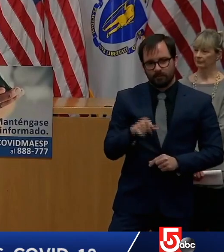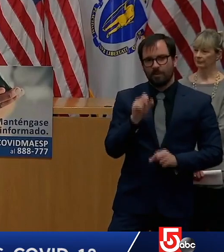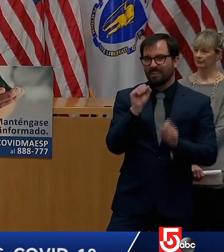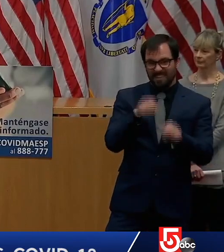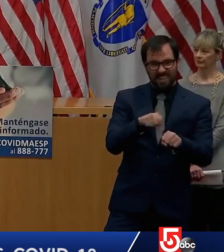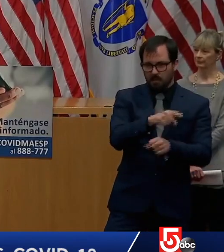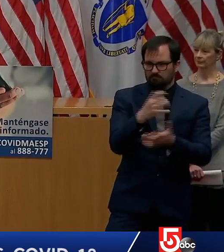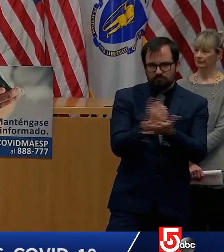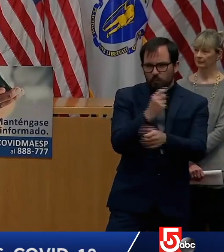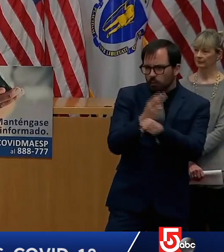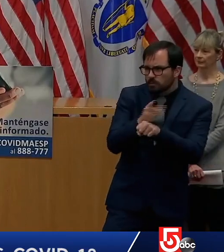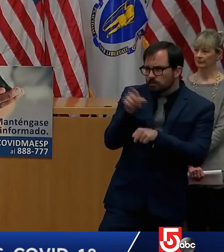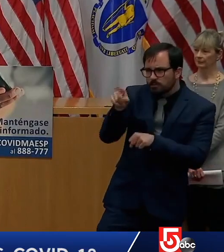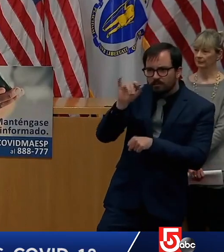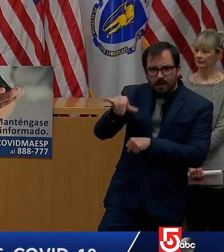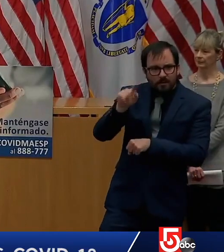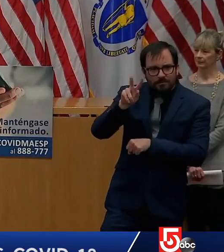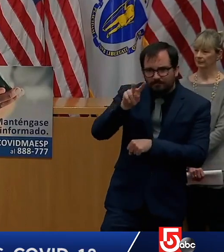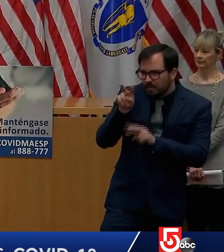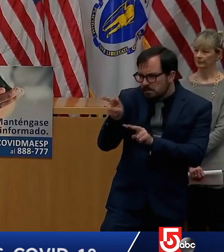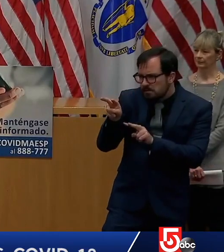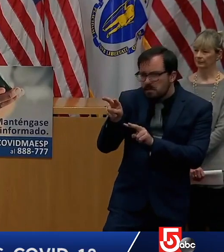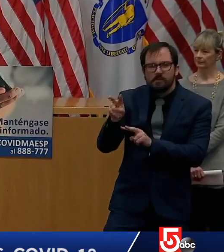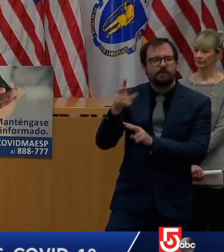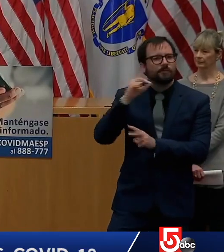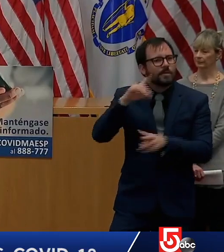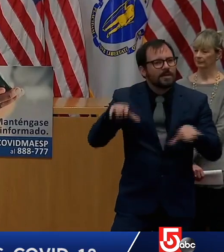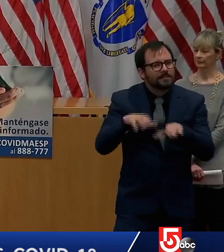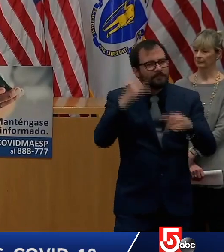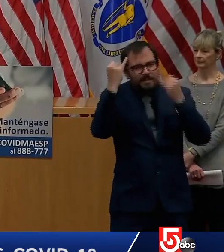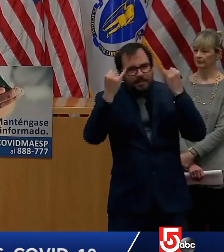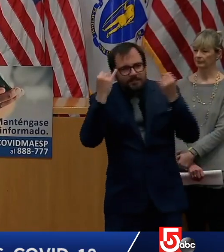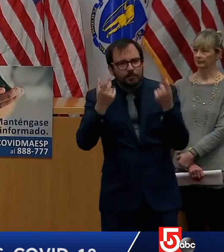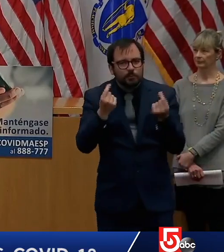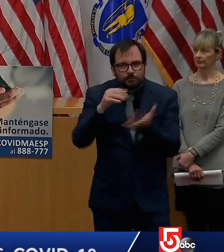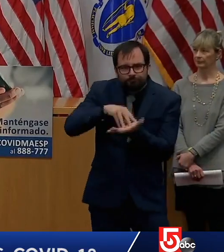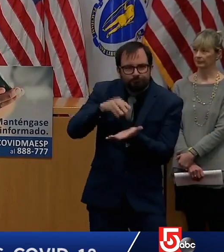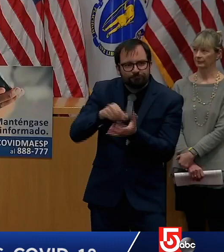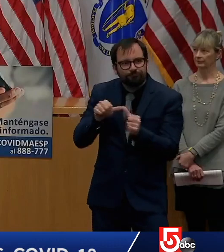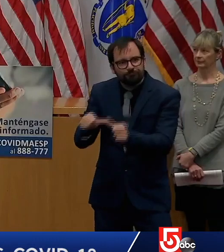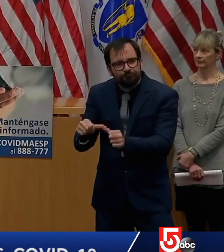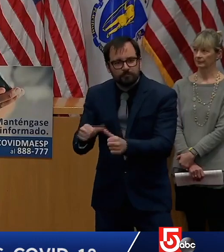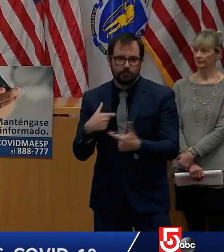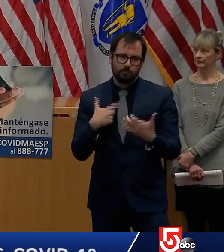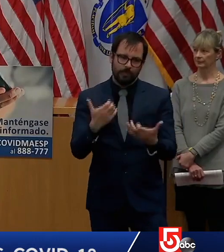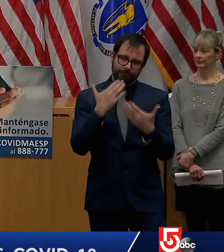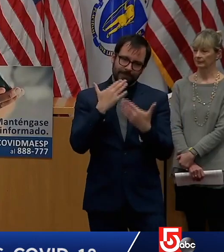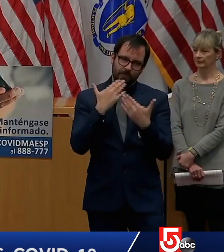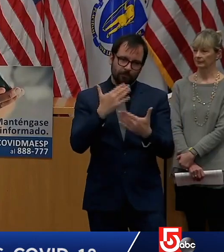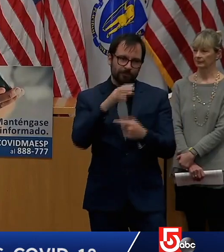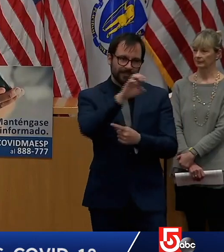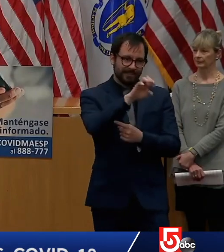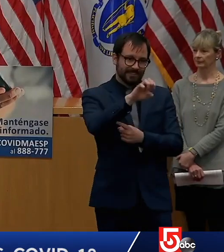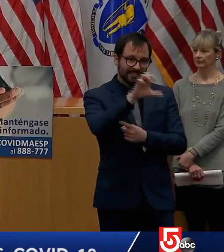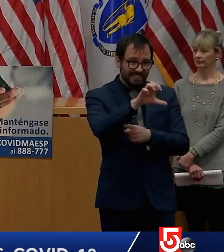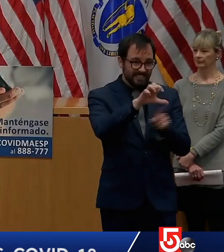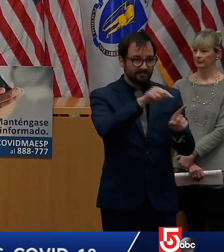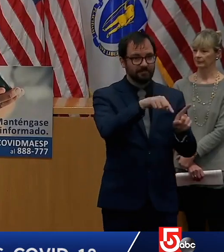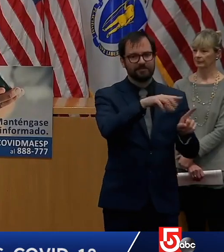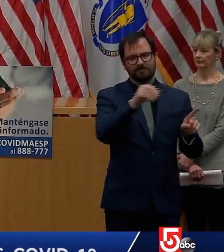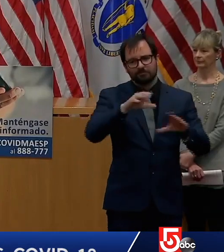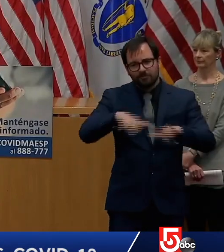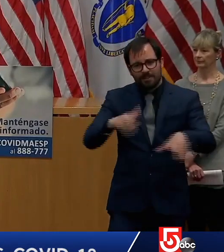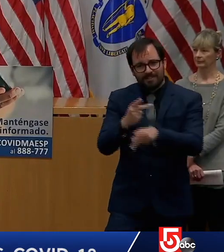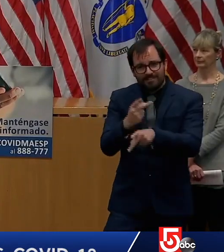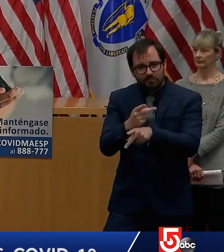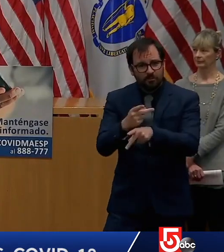providers for stepping up during these extremely difficult times they're making it possible for our frontline workers to get the work